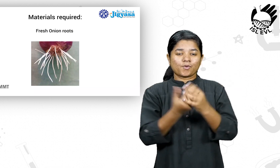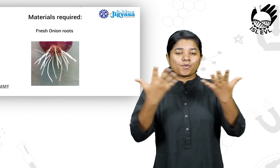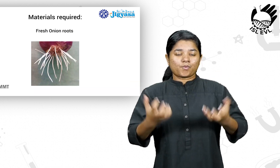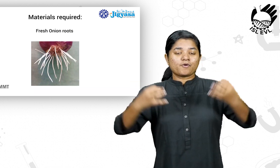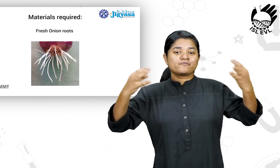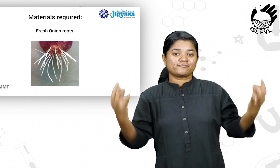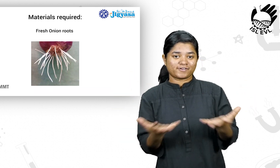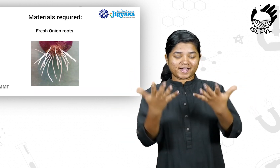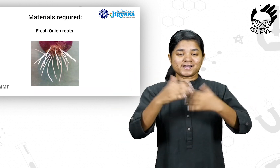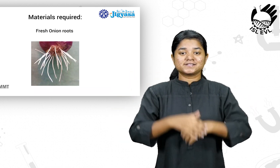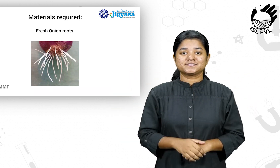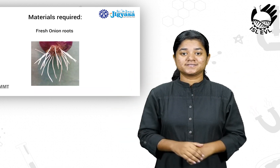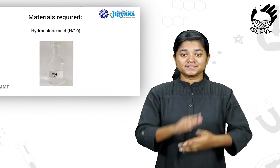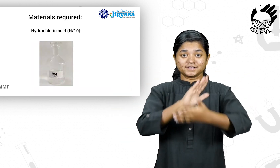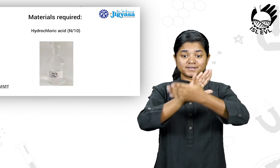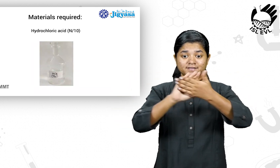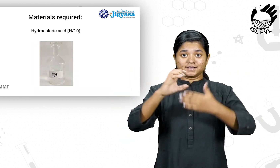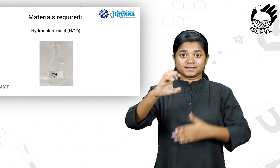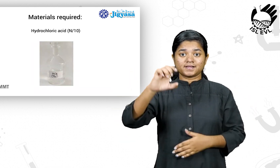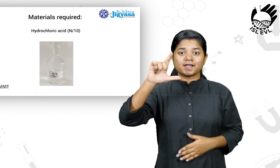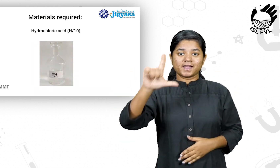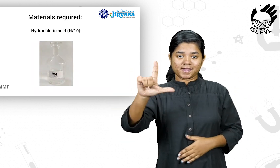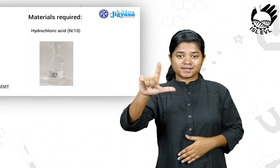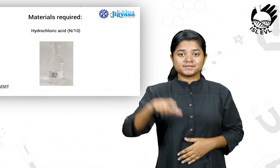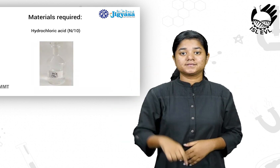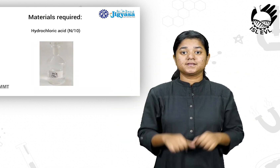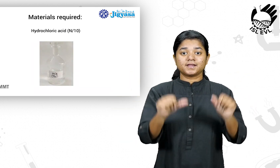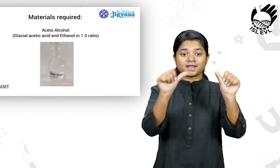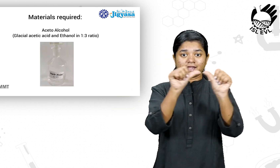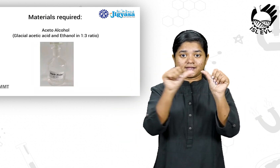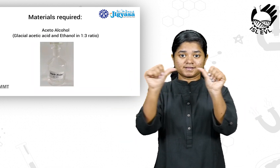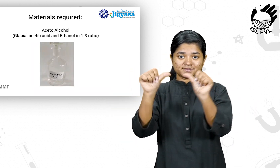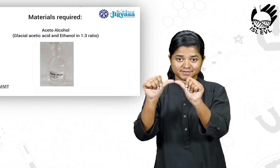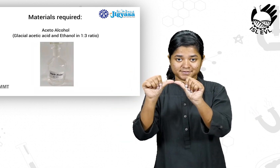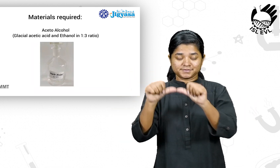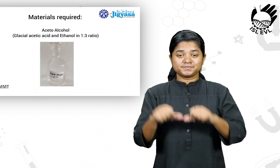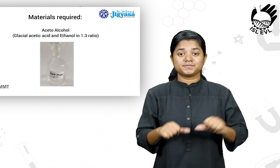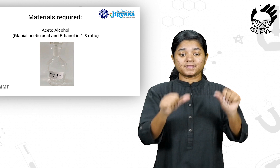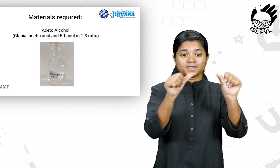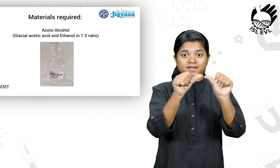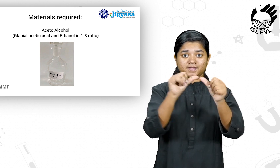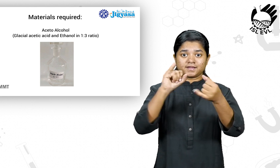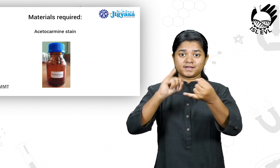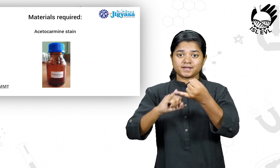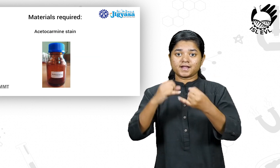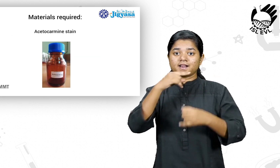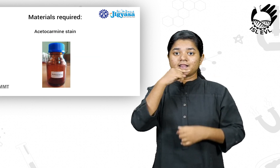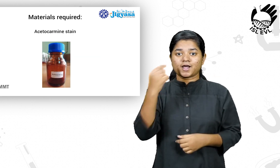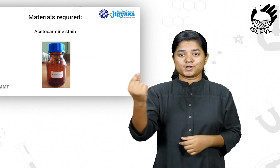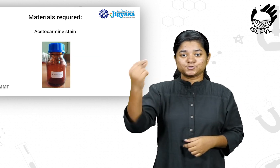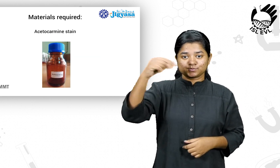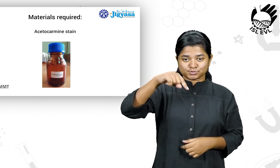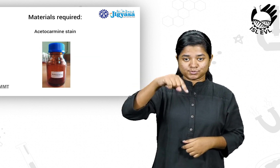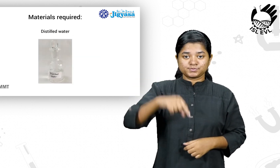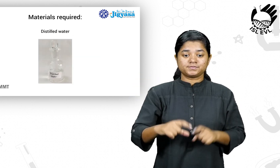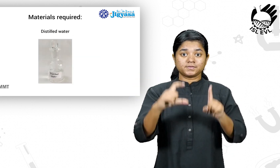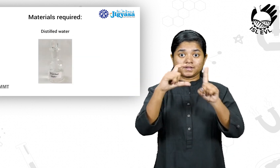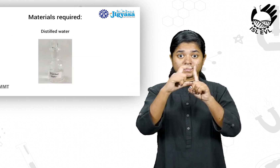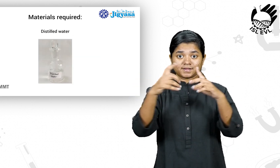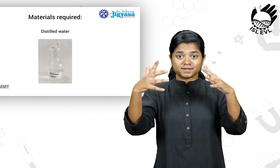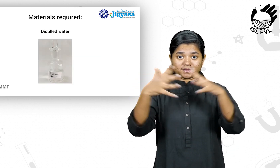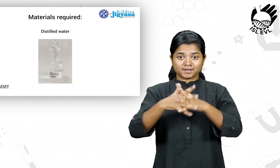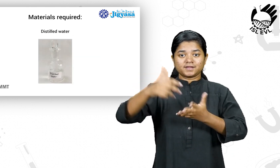Fresh onion roots Hydrochloric acid Acetoalcohol Acetocarmine stain